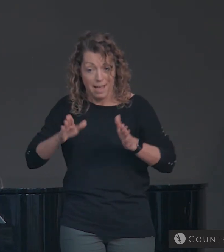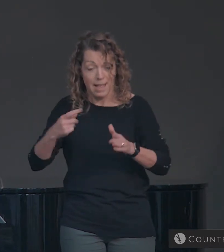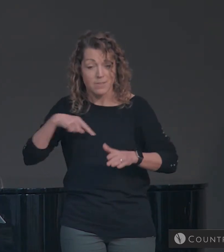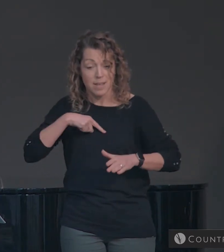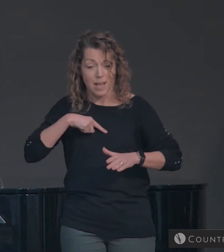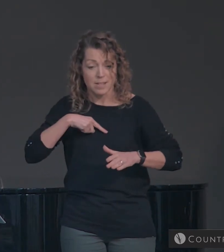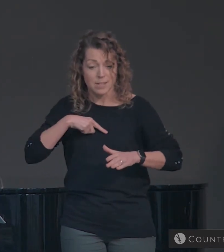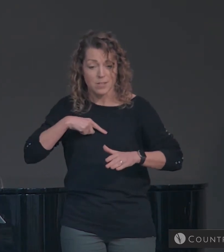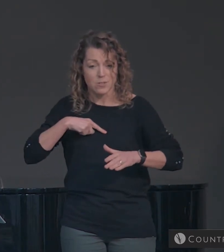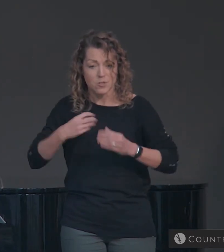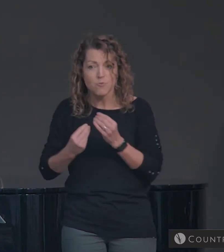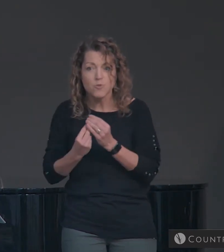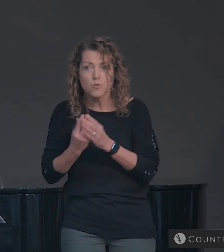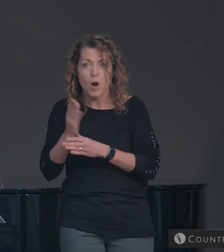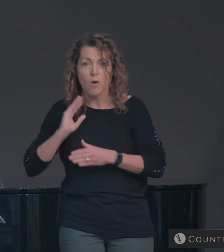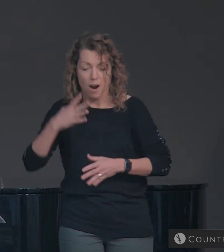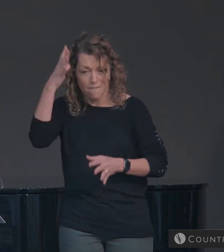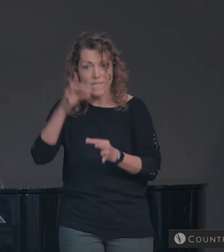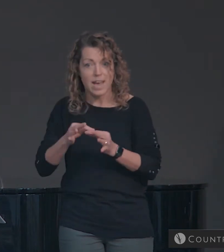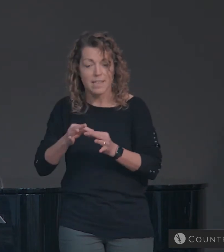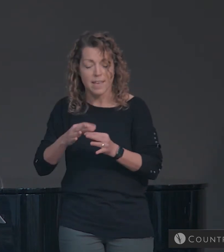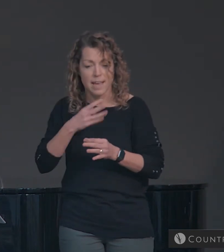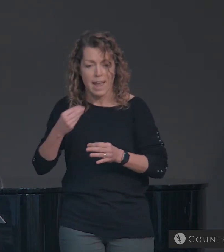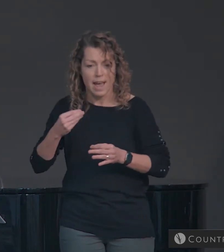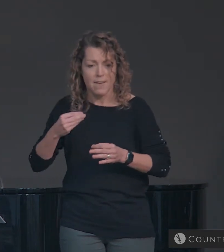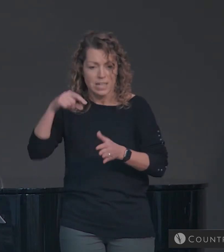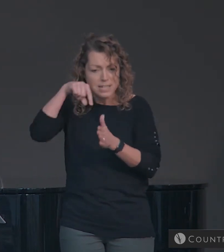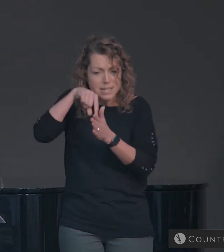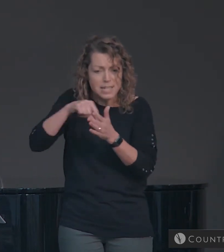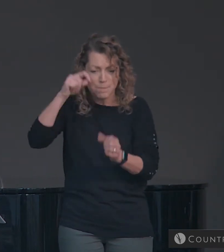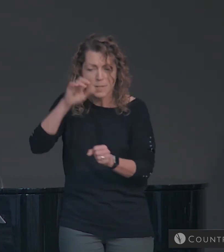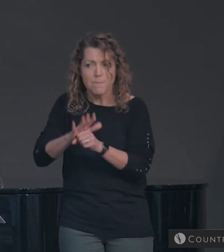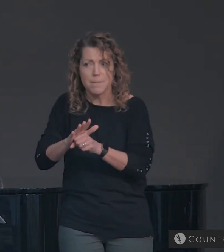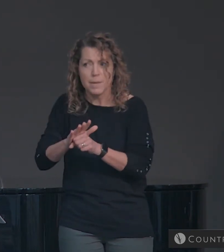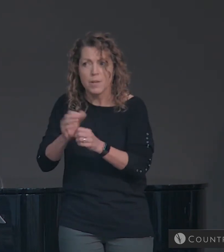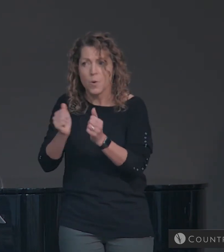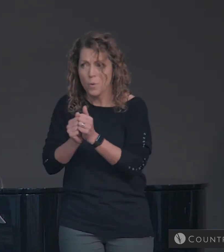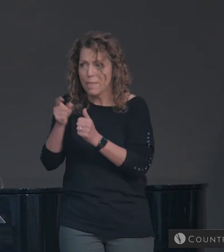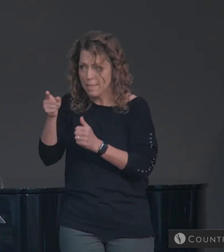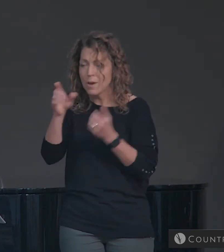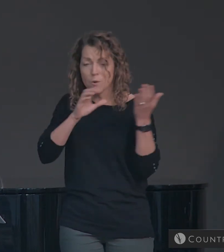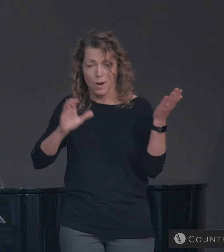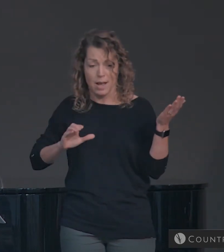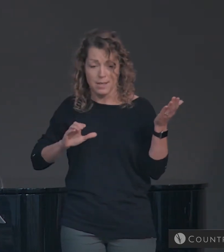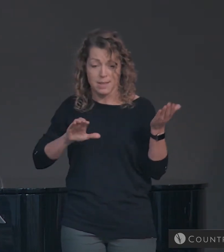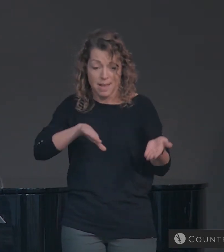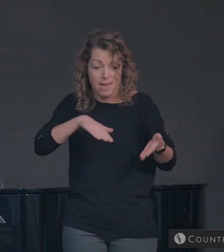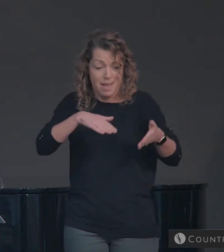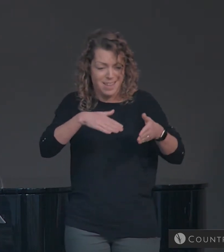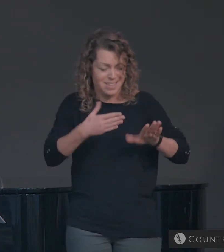It allows us to deepen our commitment with Christ. It allows us to die to this world.